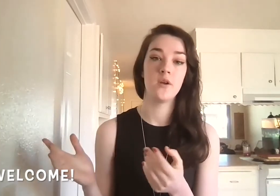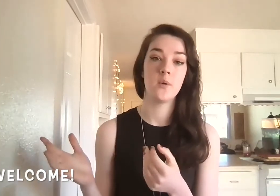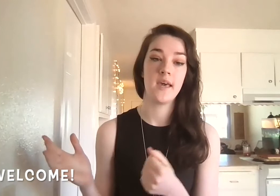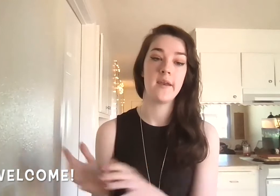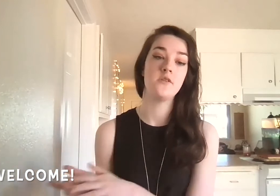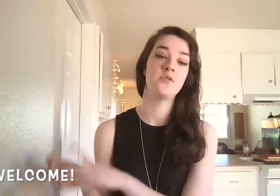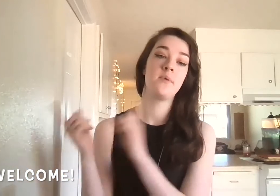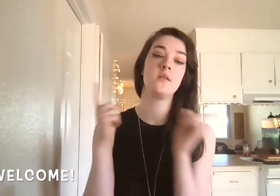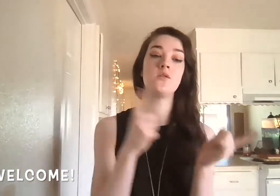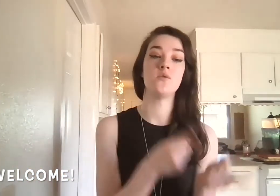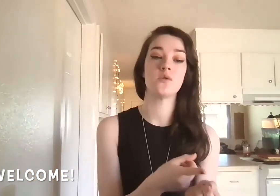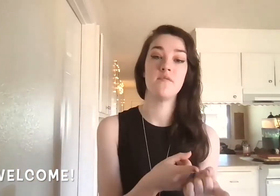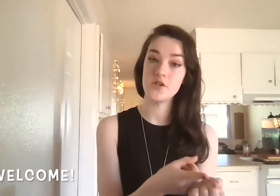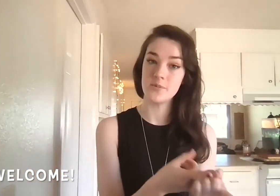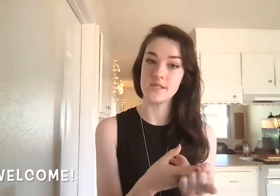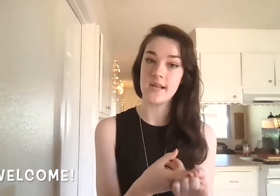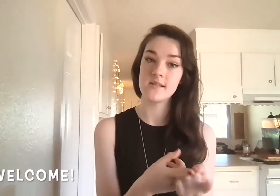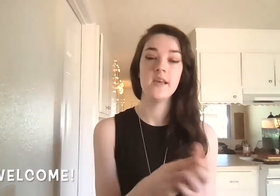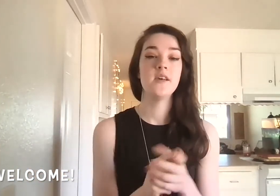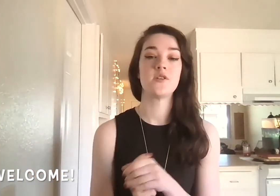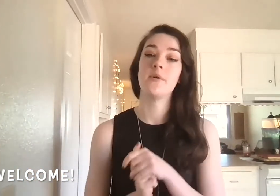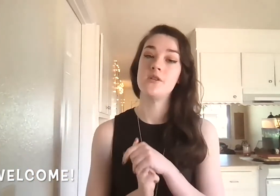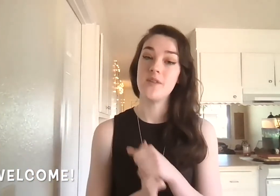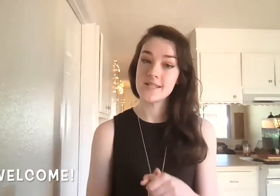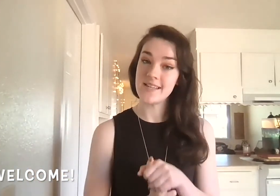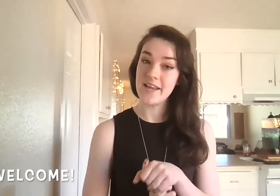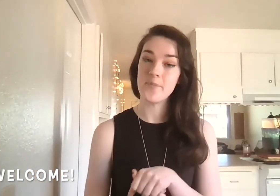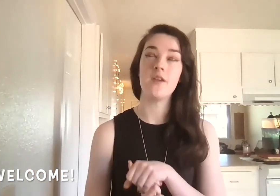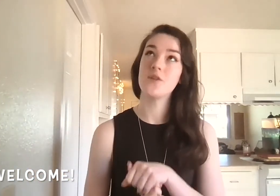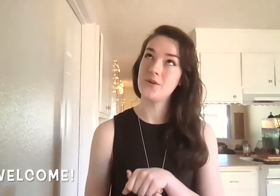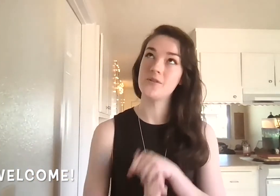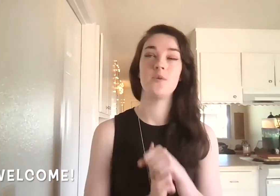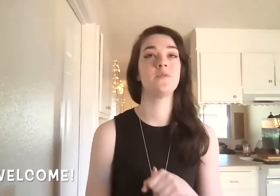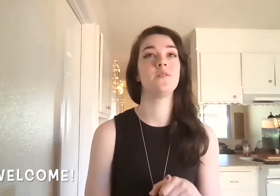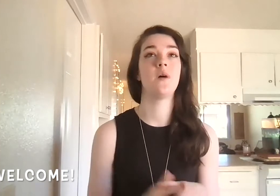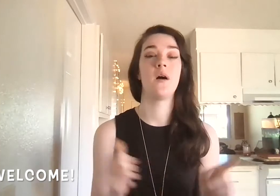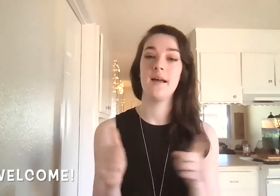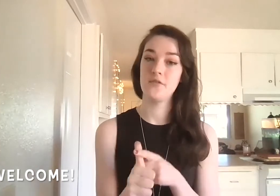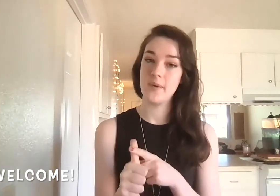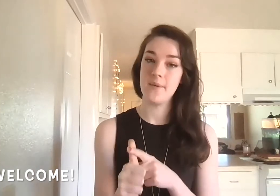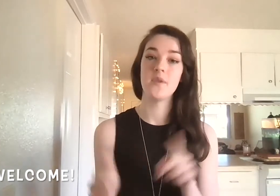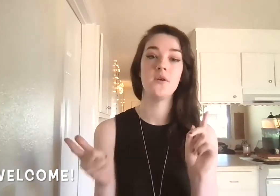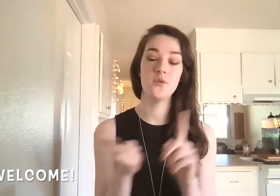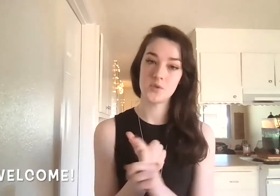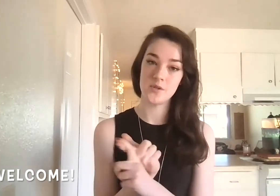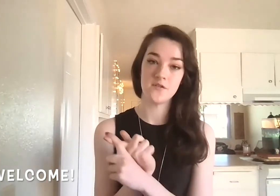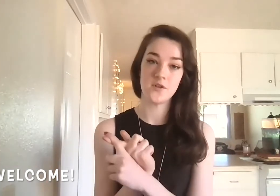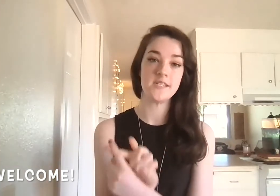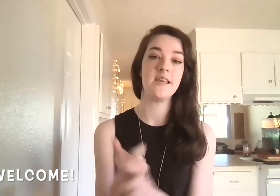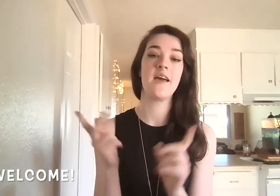to go ahead and jump into some vegetable signs so we're going to do that today and of course we will do our alphabet numbers 1 to 40 and